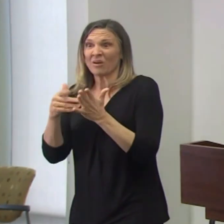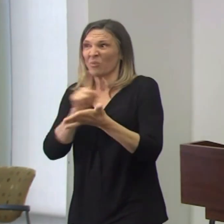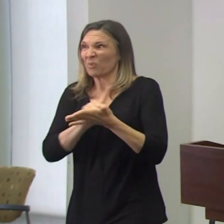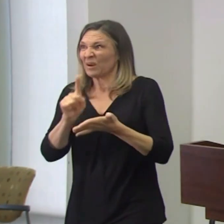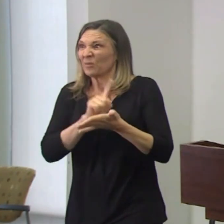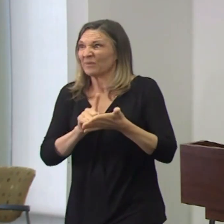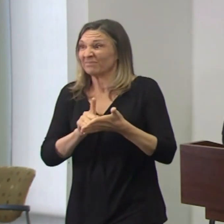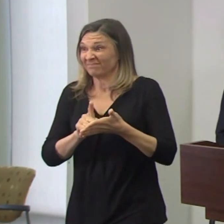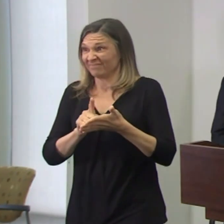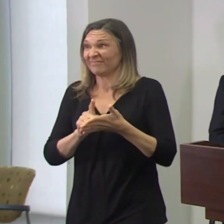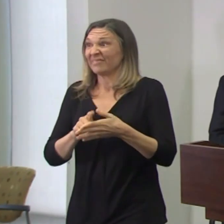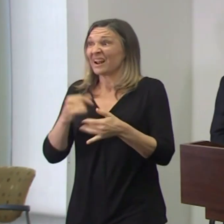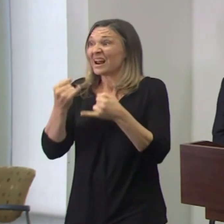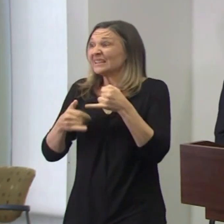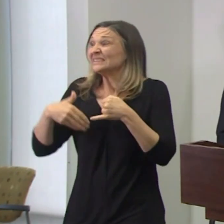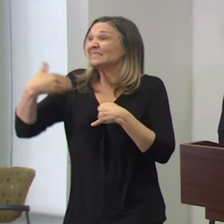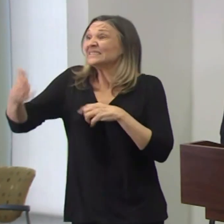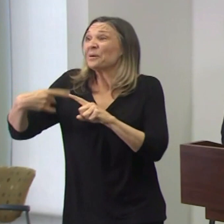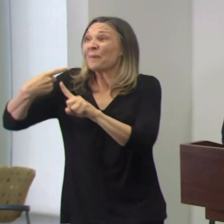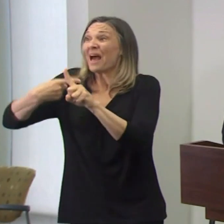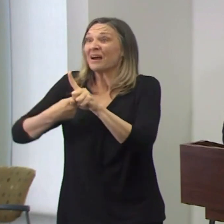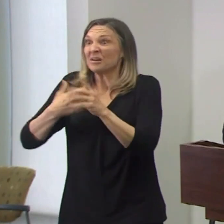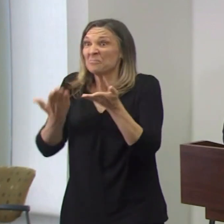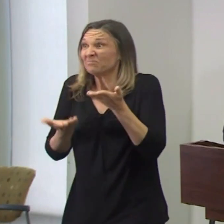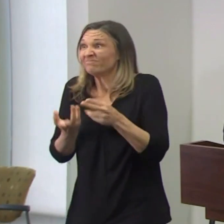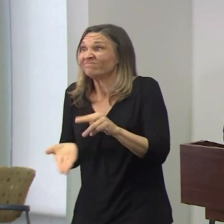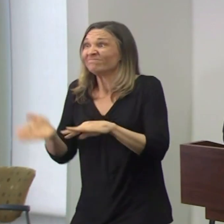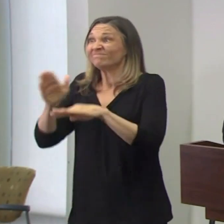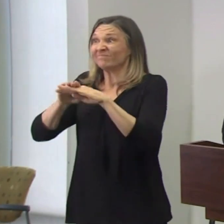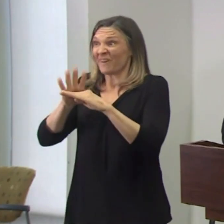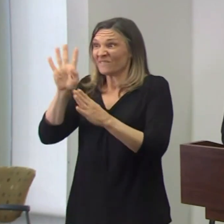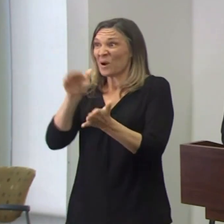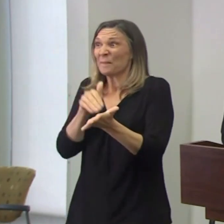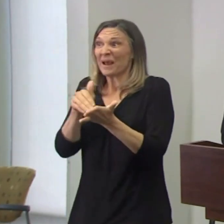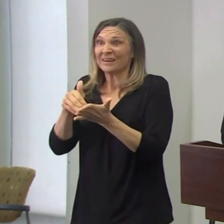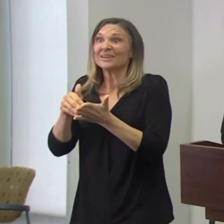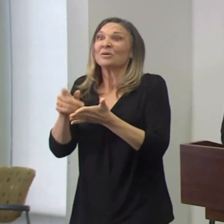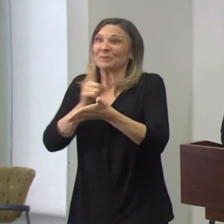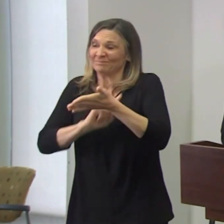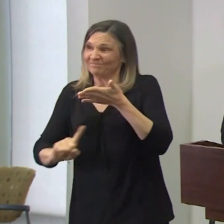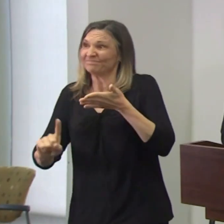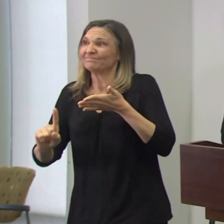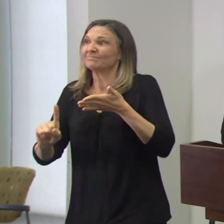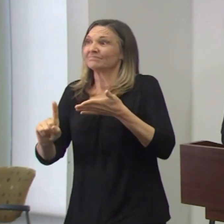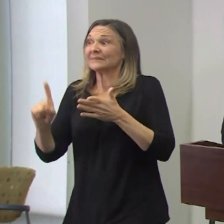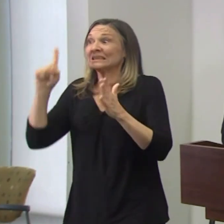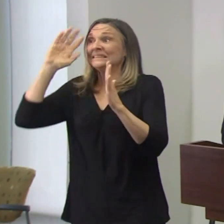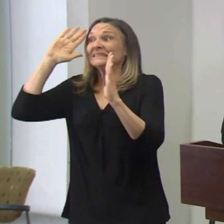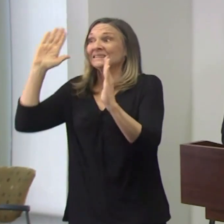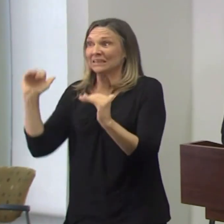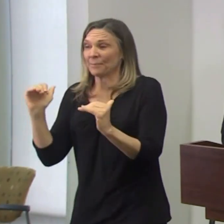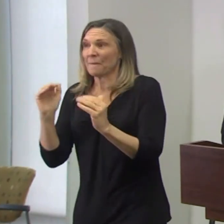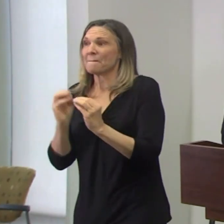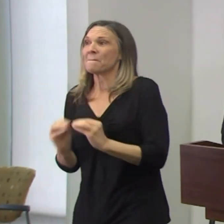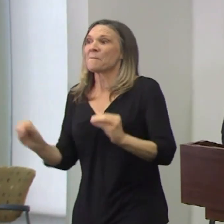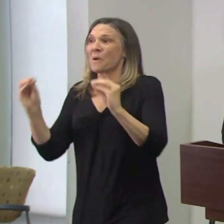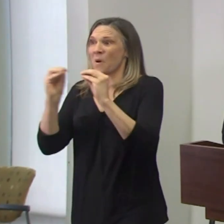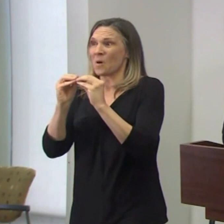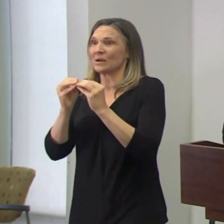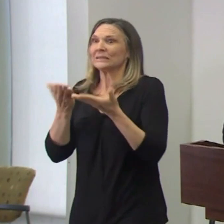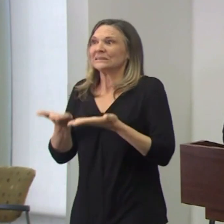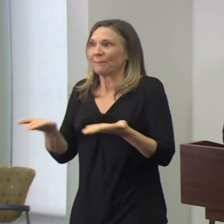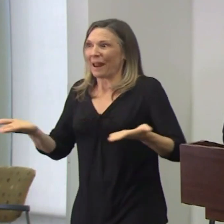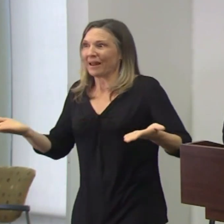we'll be able to administer 4 million doses a week. With the expectation that more supply will be made